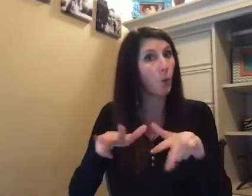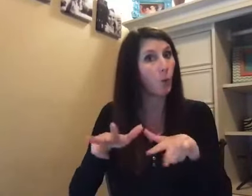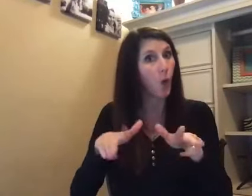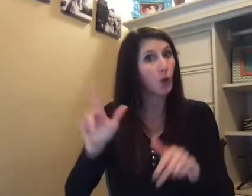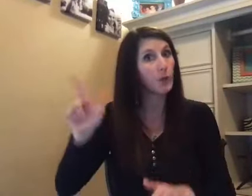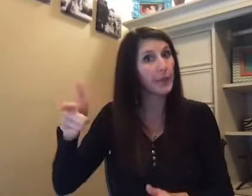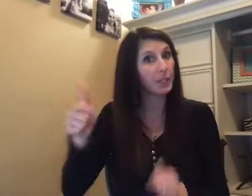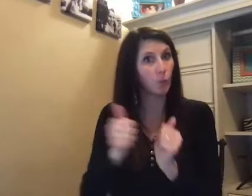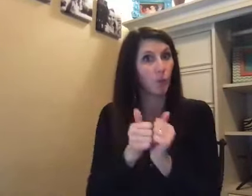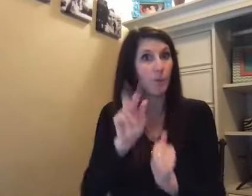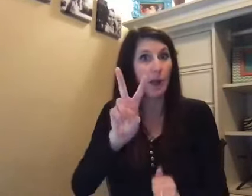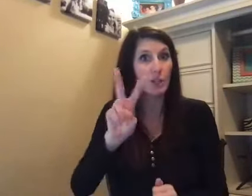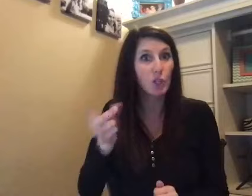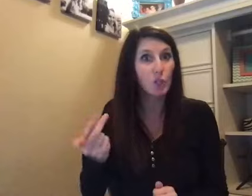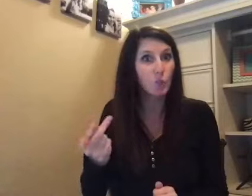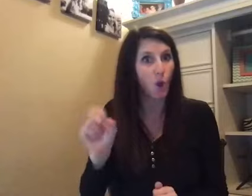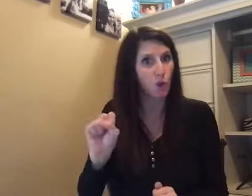walk later for my two doors.